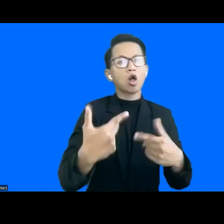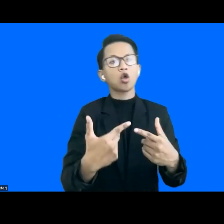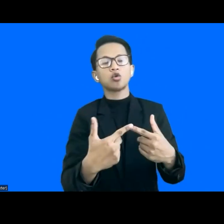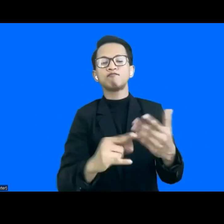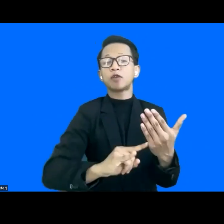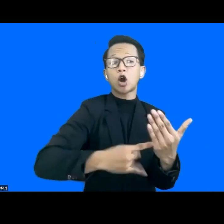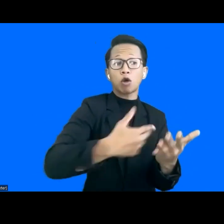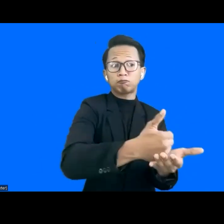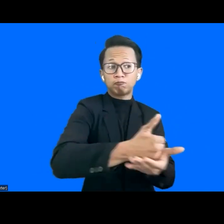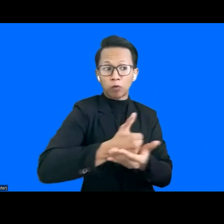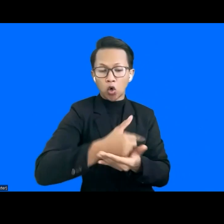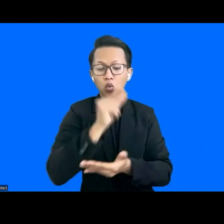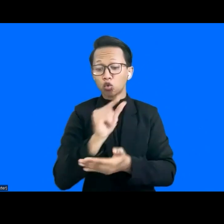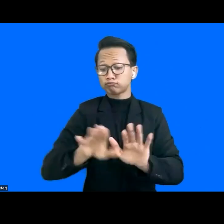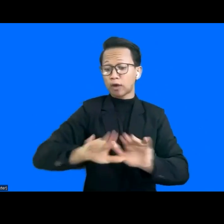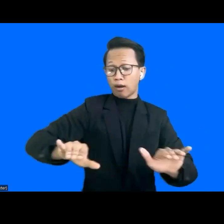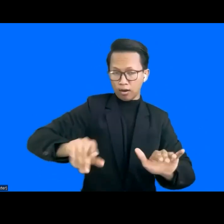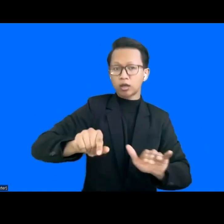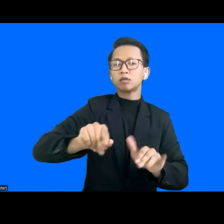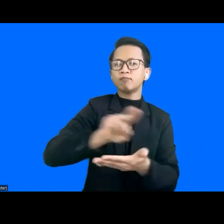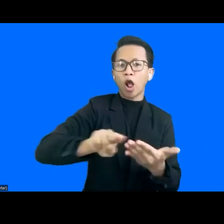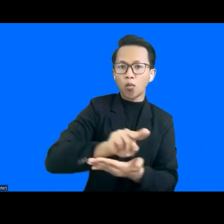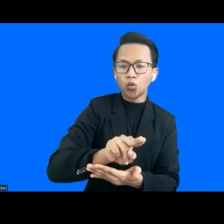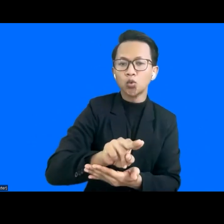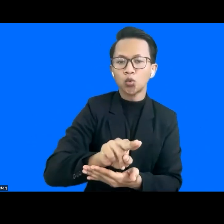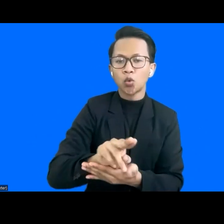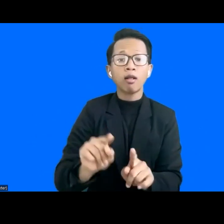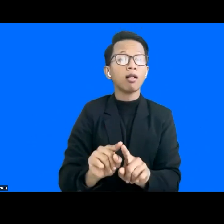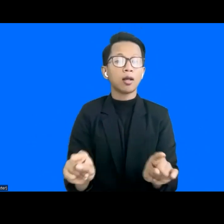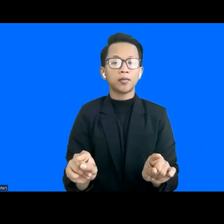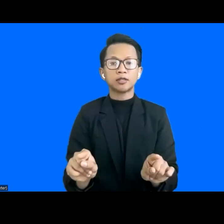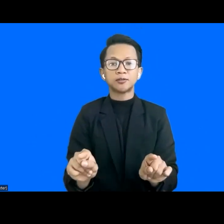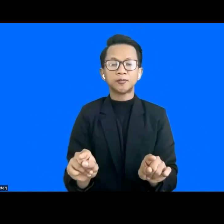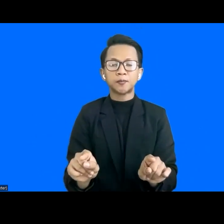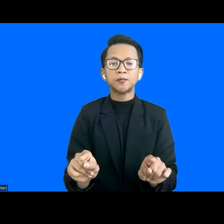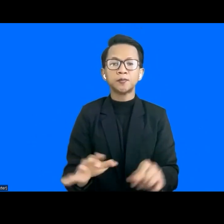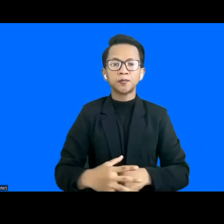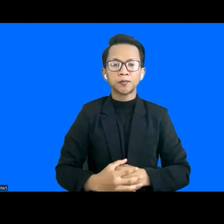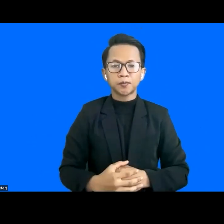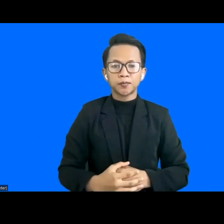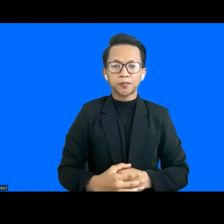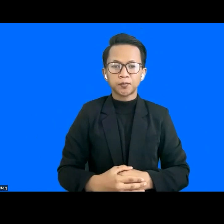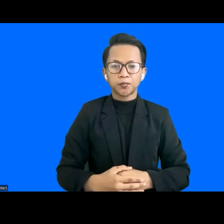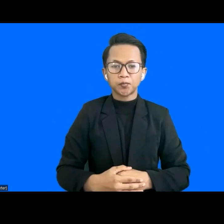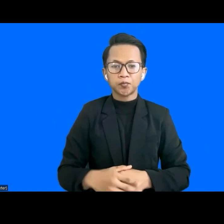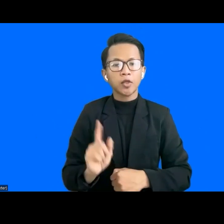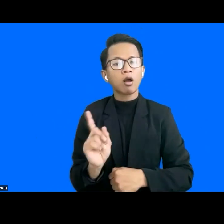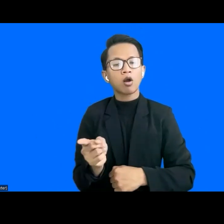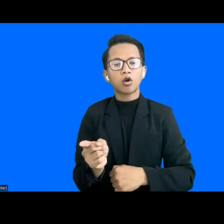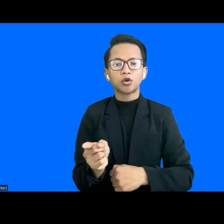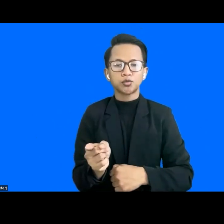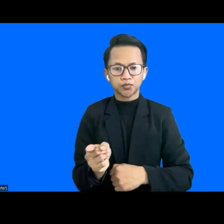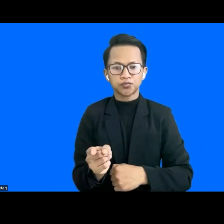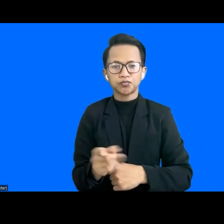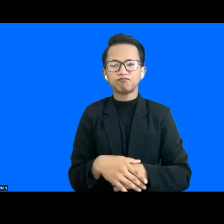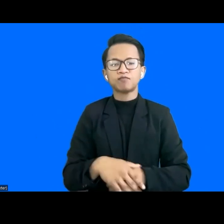needed for students on campus. and sometimes even there is a lack of dedicated support